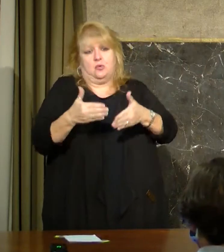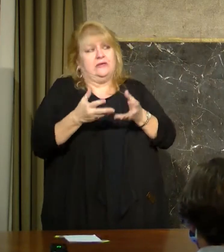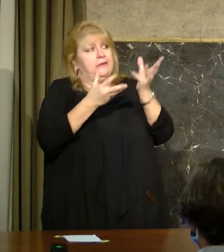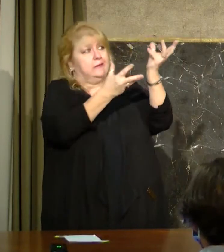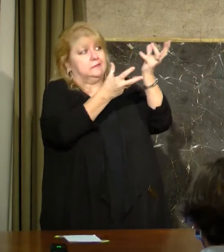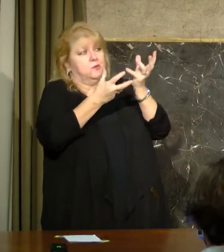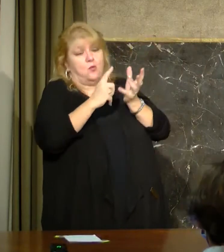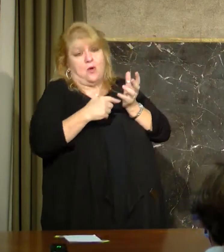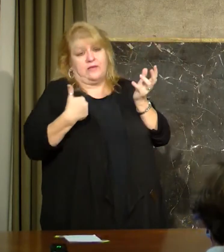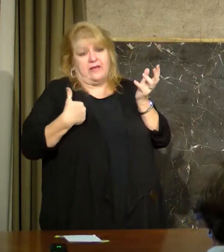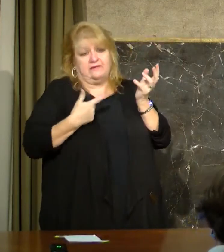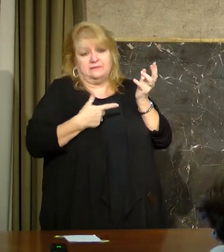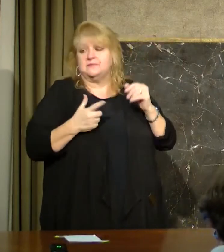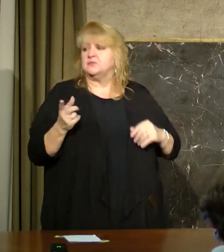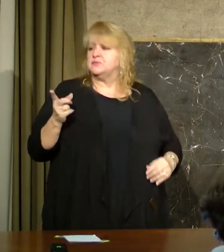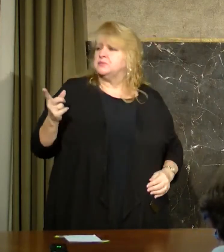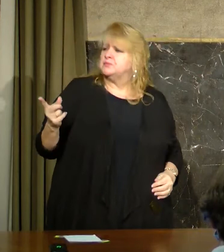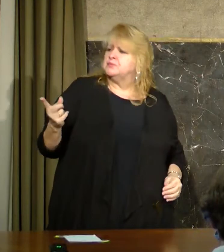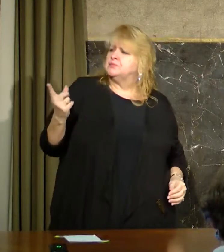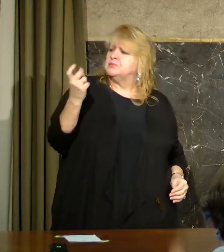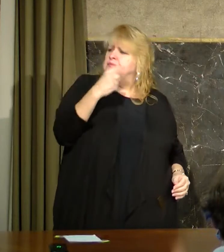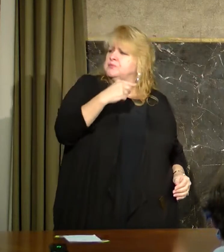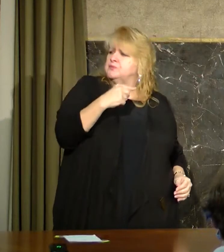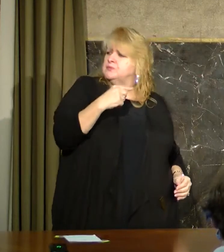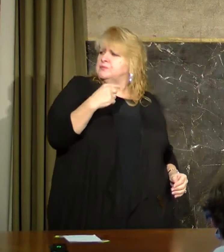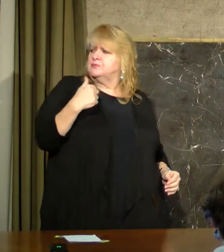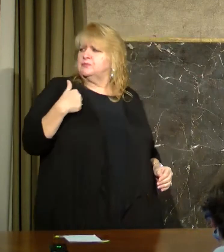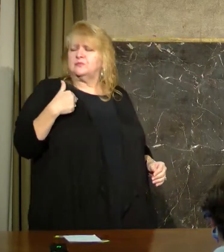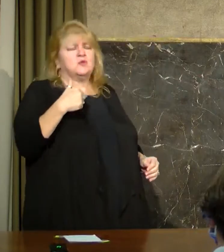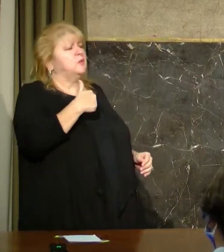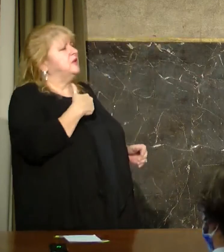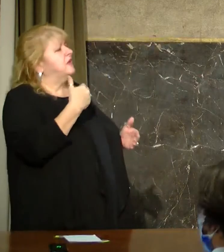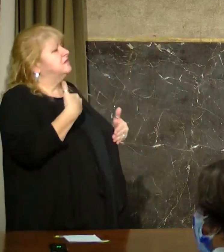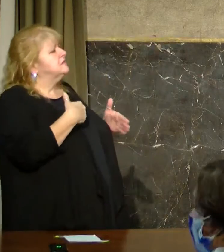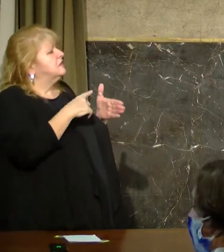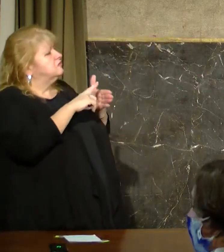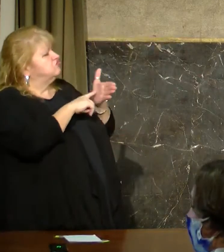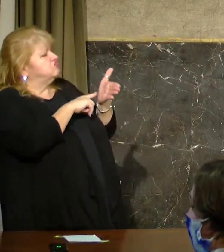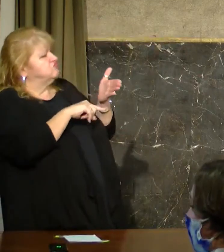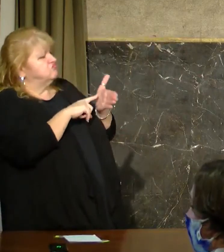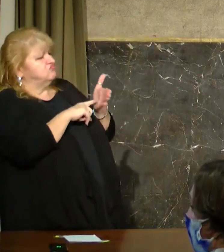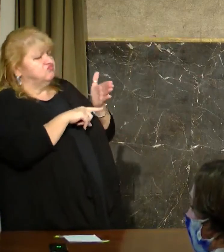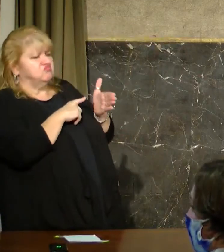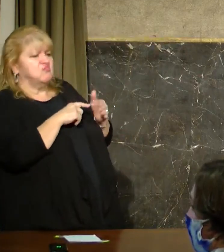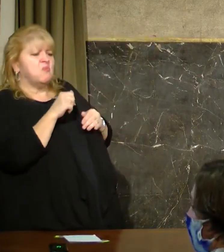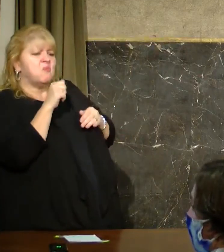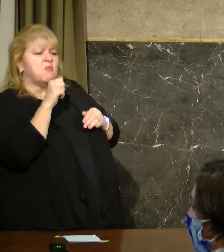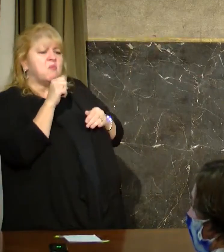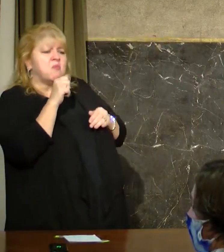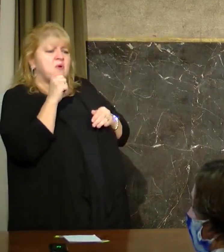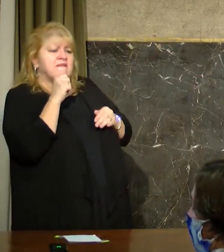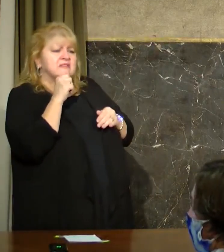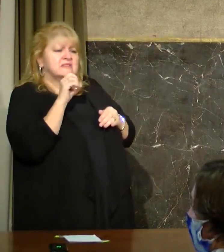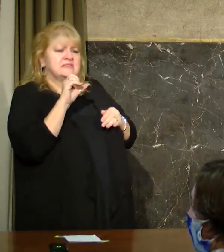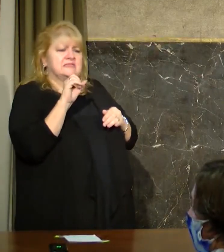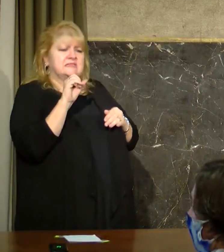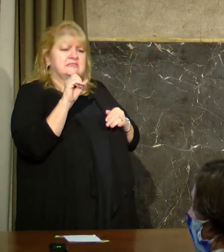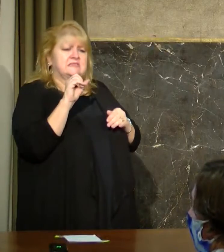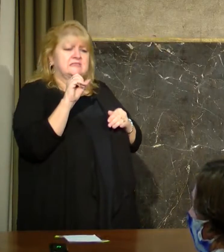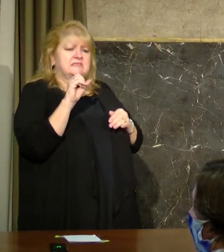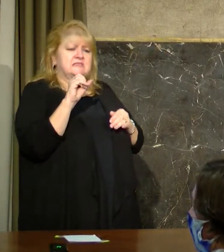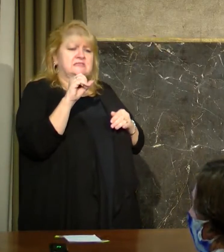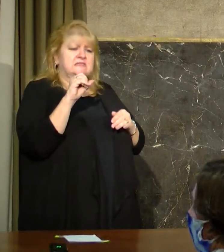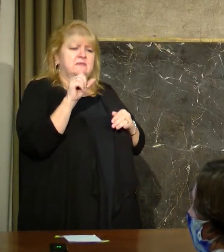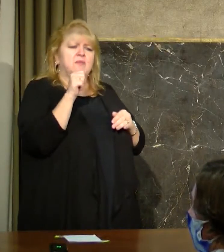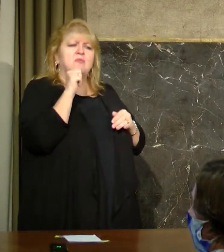some criticism that the federal scheme for prioritization is too convoluted and too complex. Is that